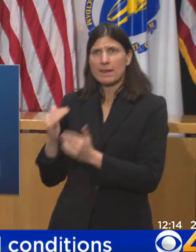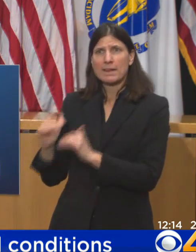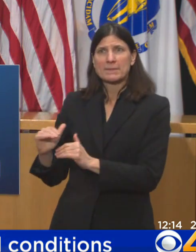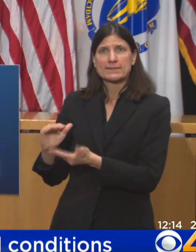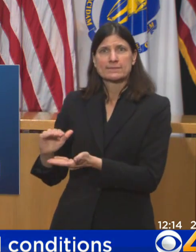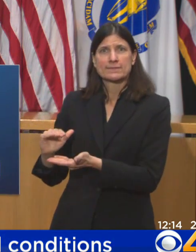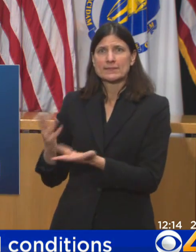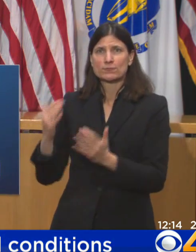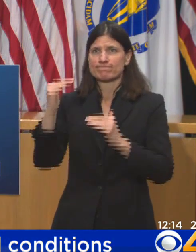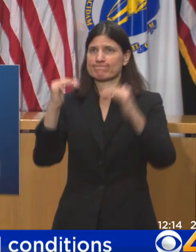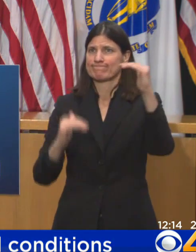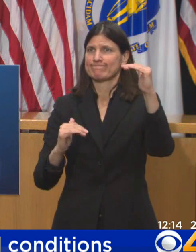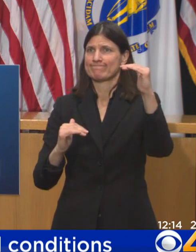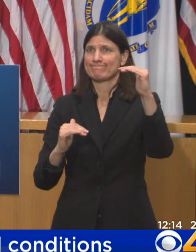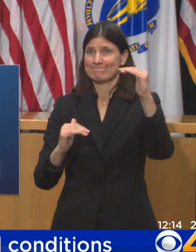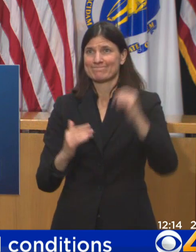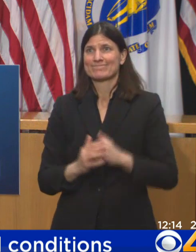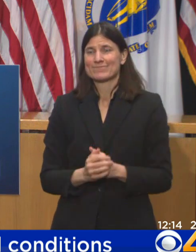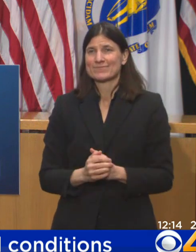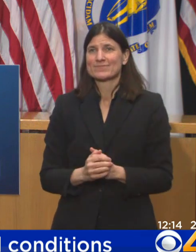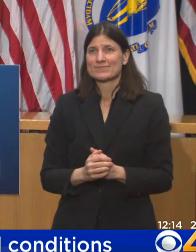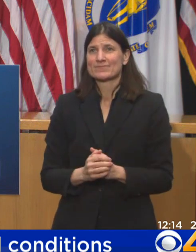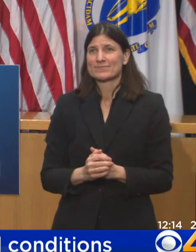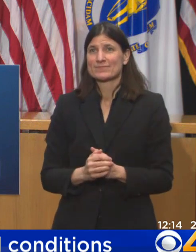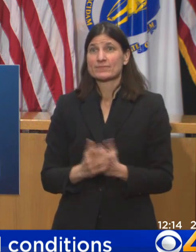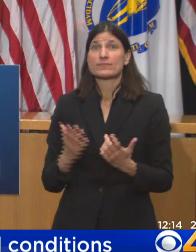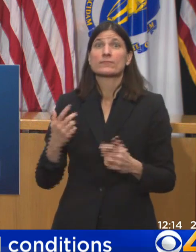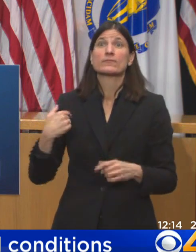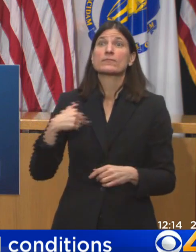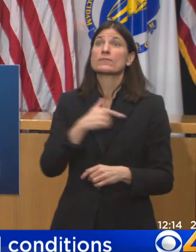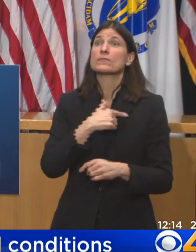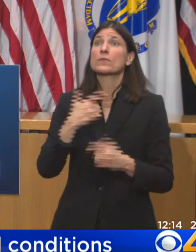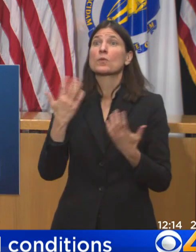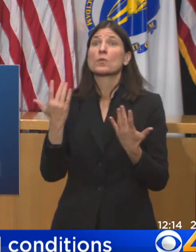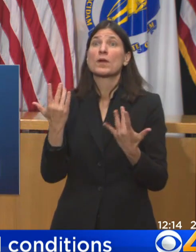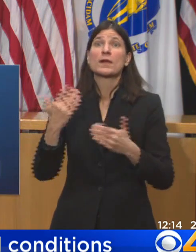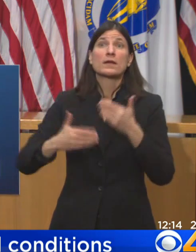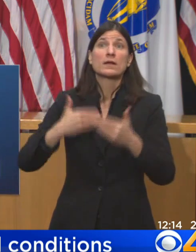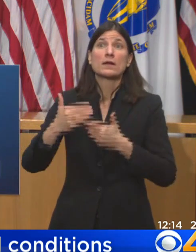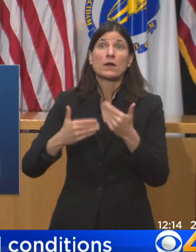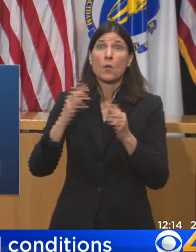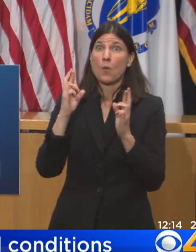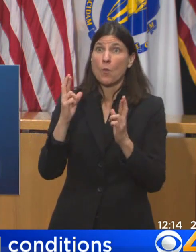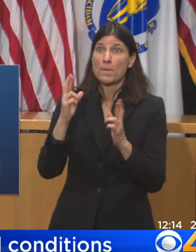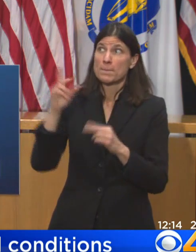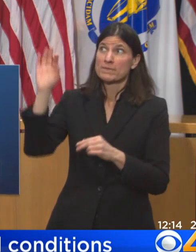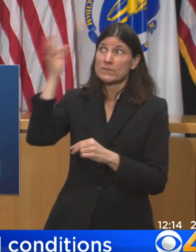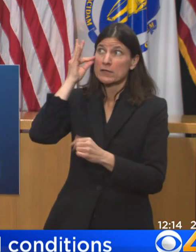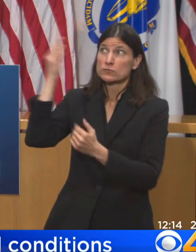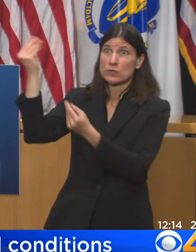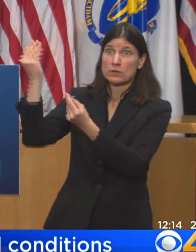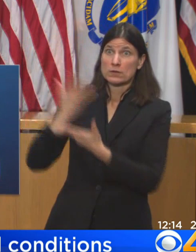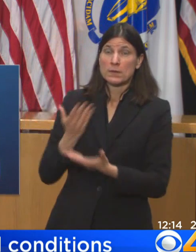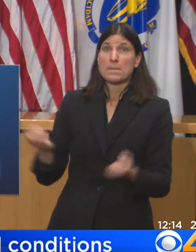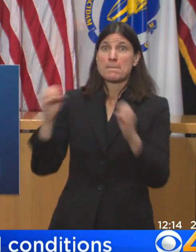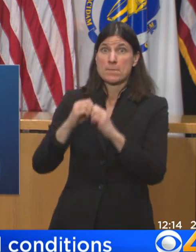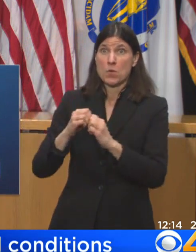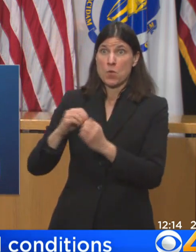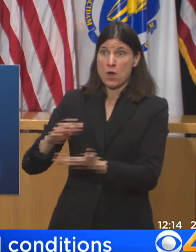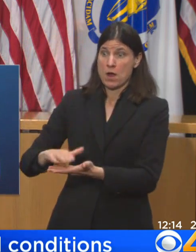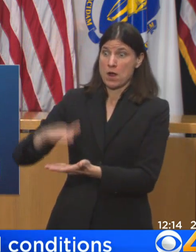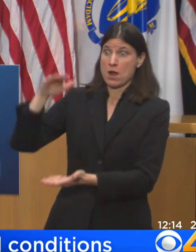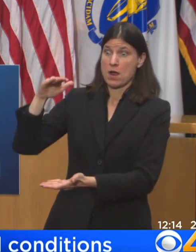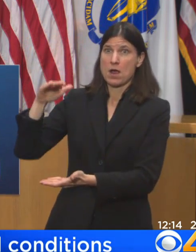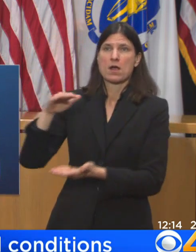As soon as we get official guidance from the feds that we're getting a bigger supply, we'll be ready and we'll make sure